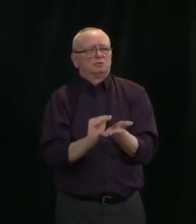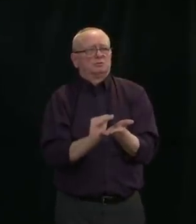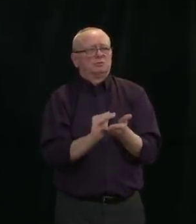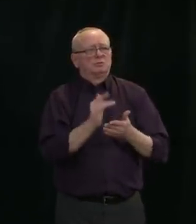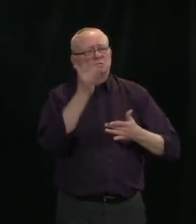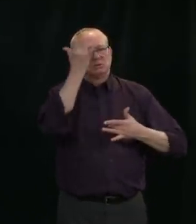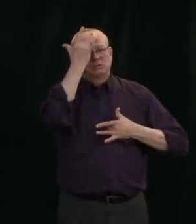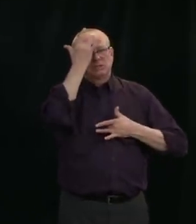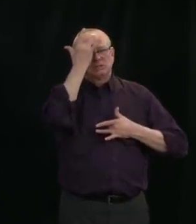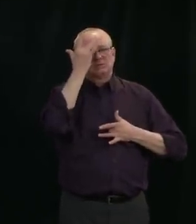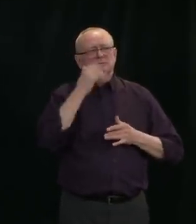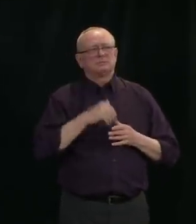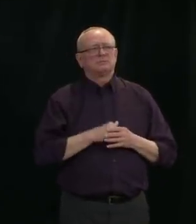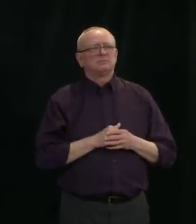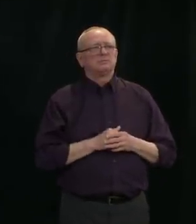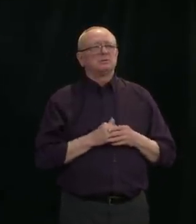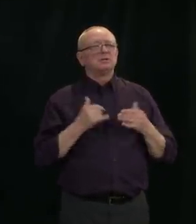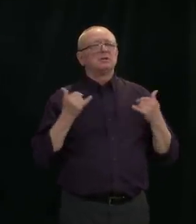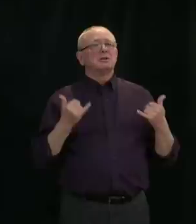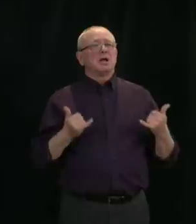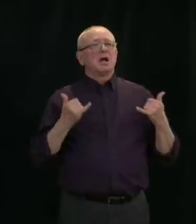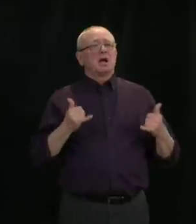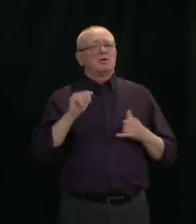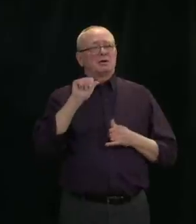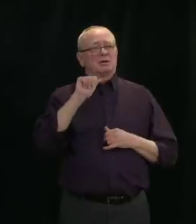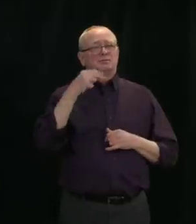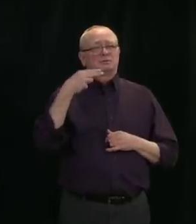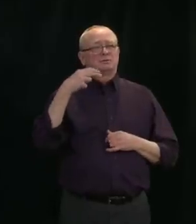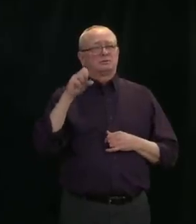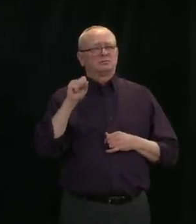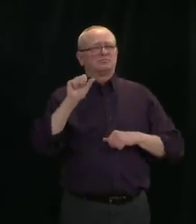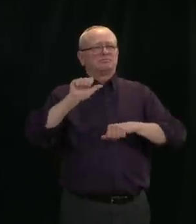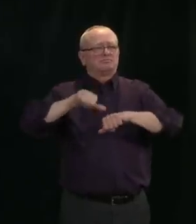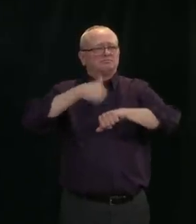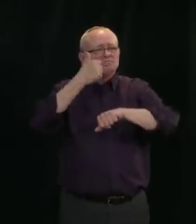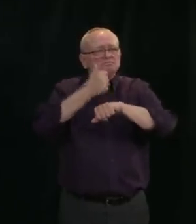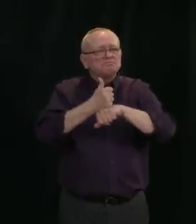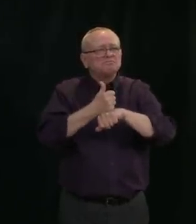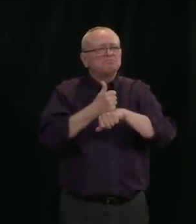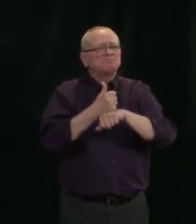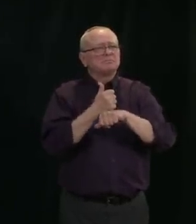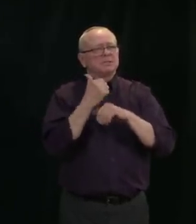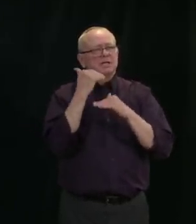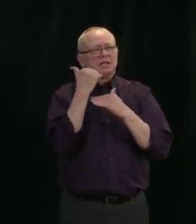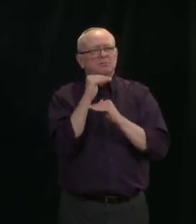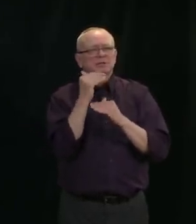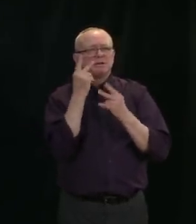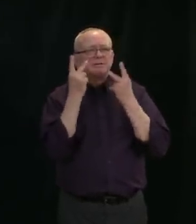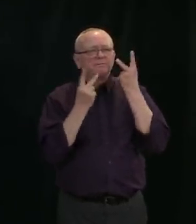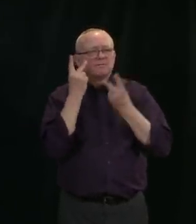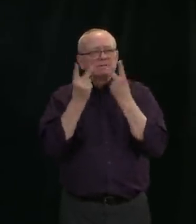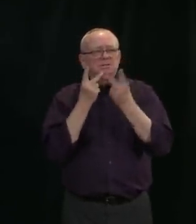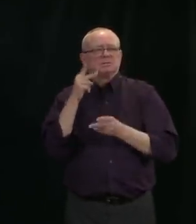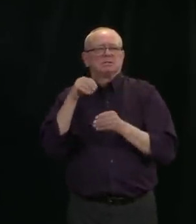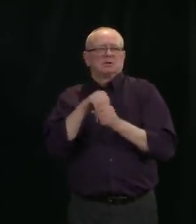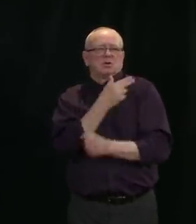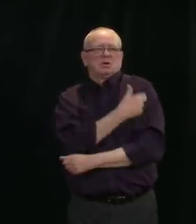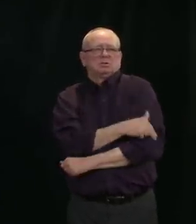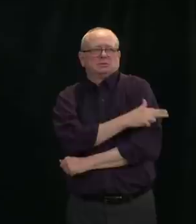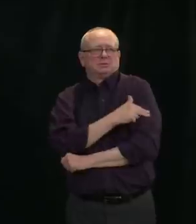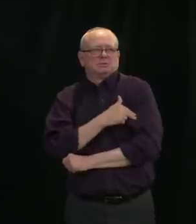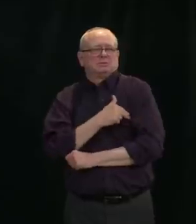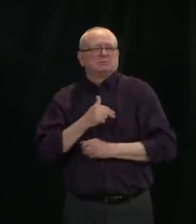visitors to hospitals. With few exceptions, patients in hospital will no longer be able to have any